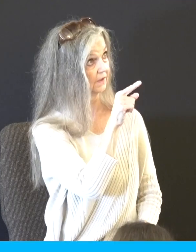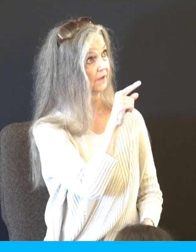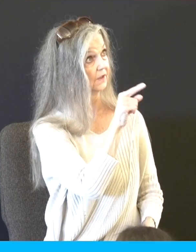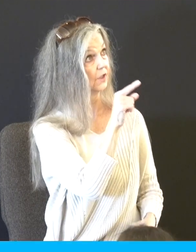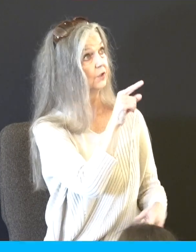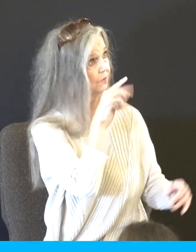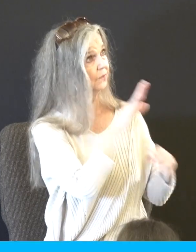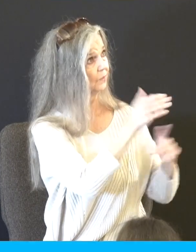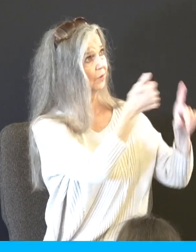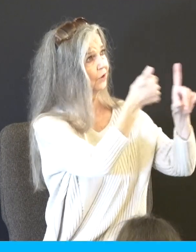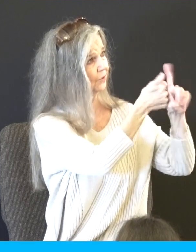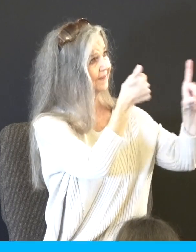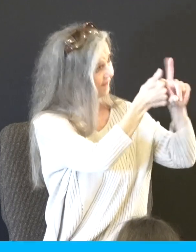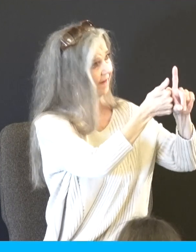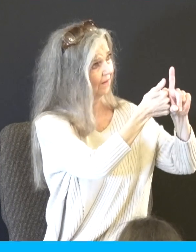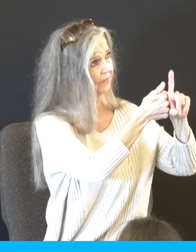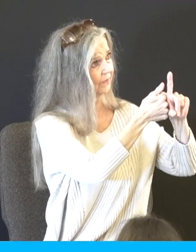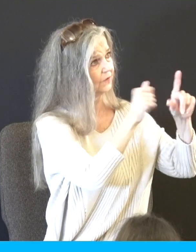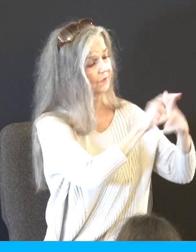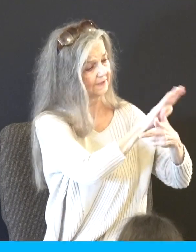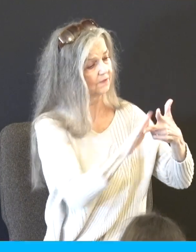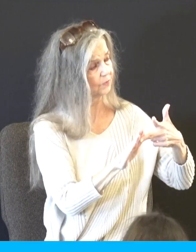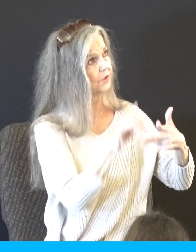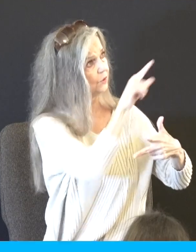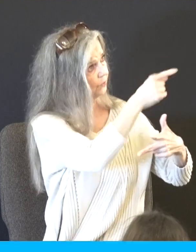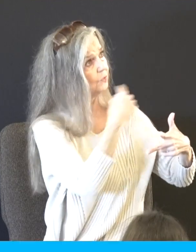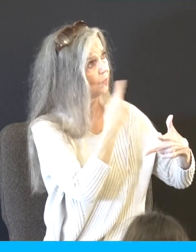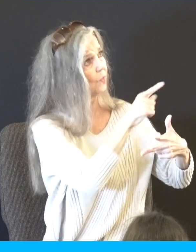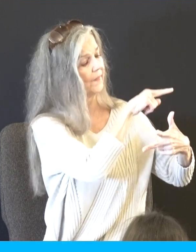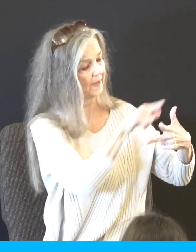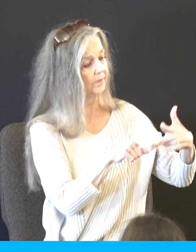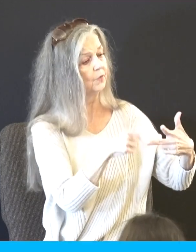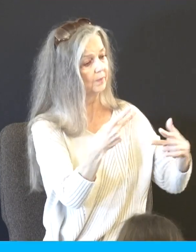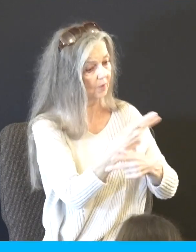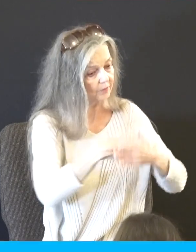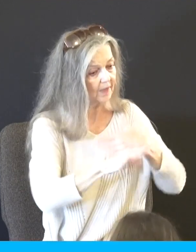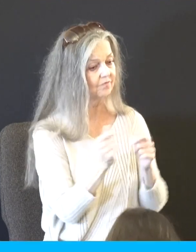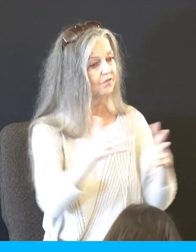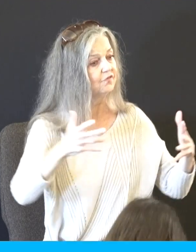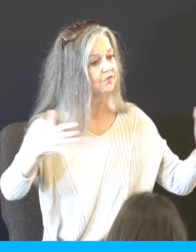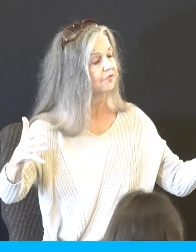your own self to Abraham, Isaac, and Jacob. You said to him you would multiply their seed. How's Moses doing in his test?